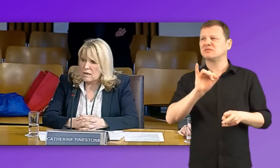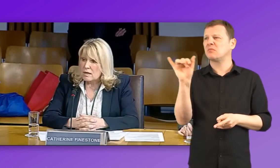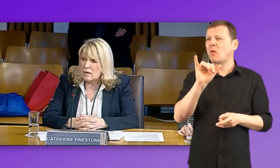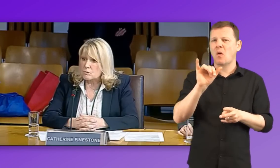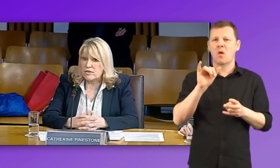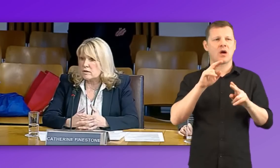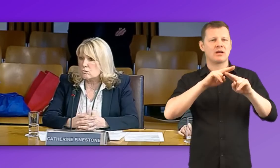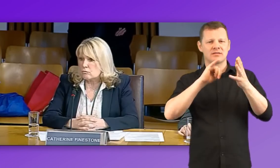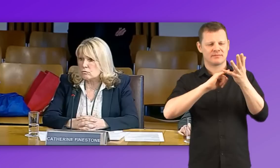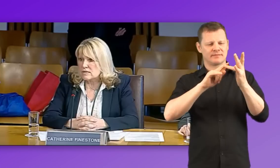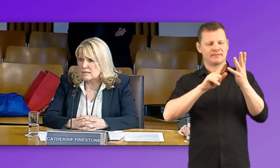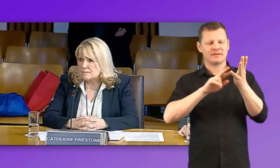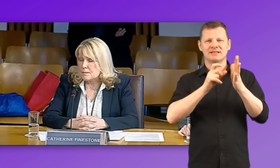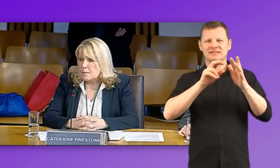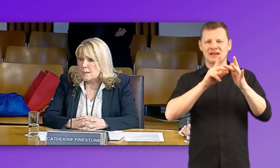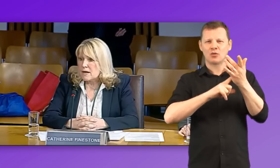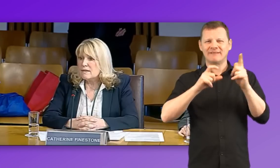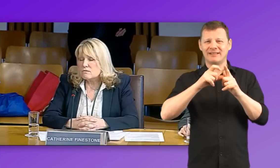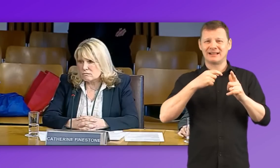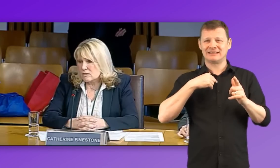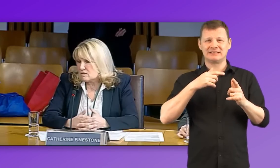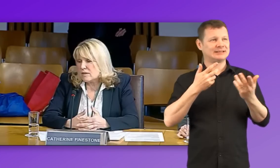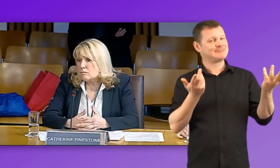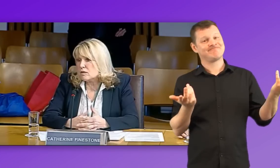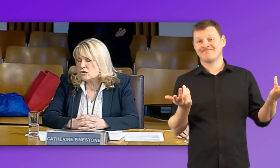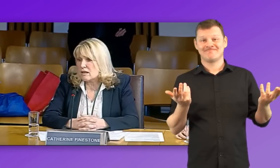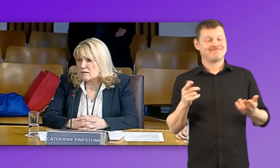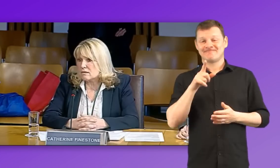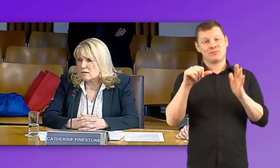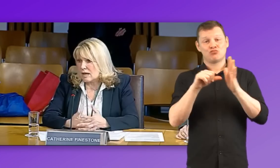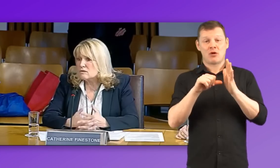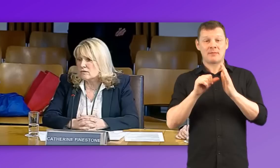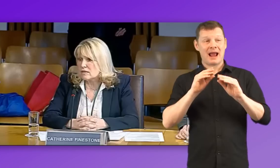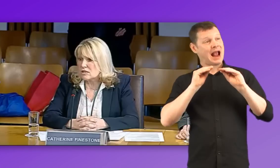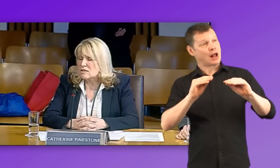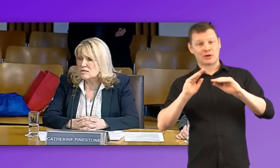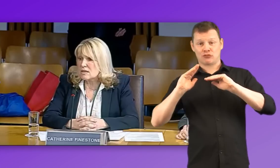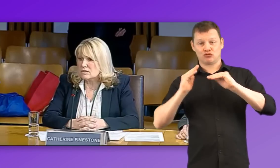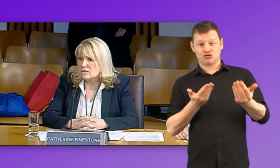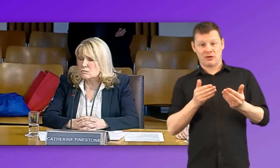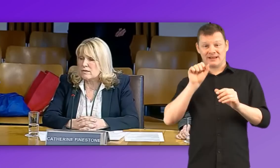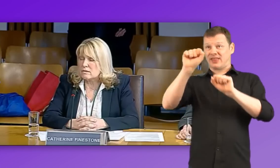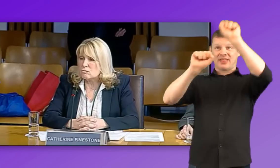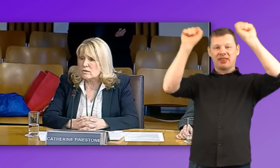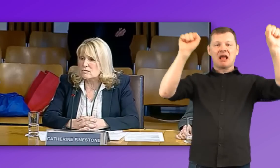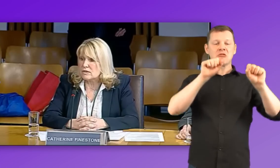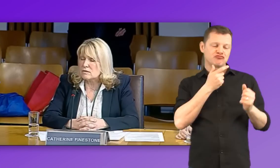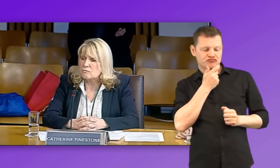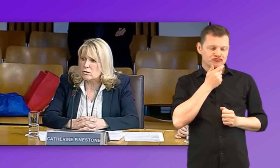within our authority? And that it's very much at the hands of the education services, whether or not there's funding for